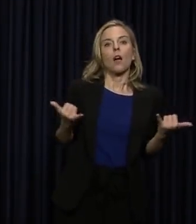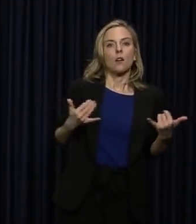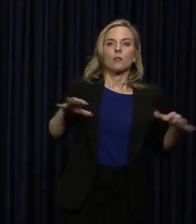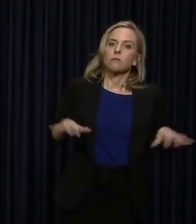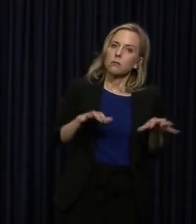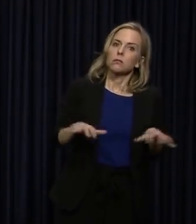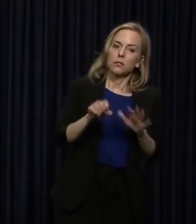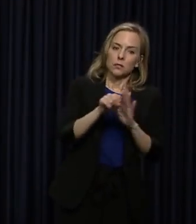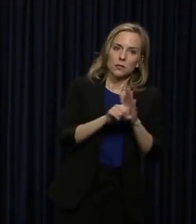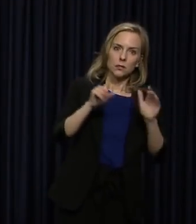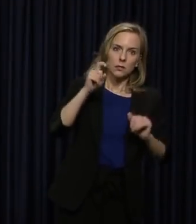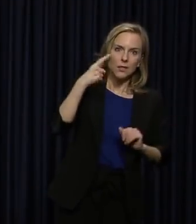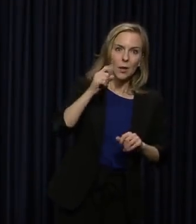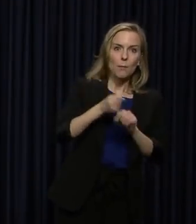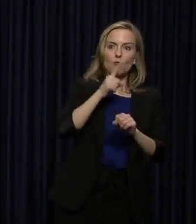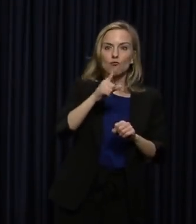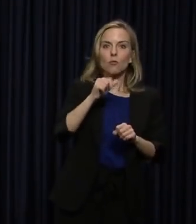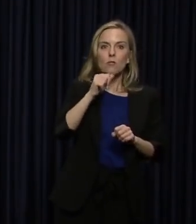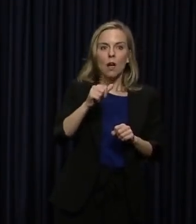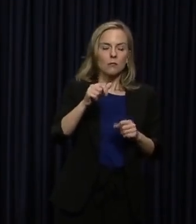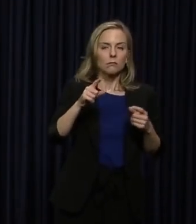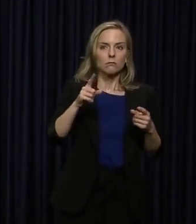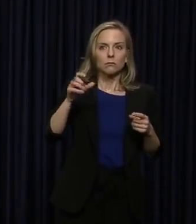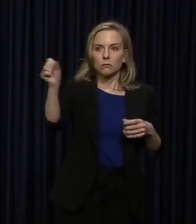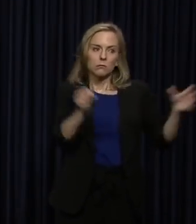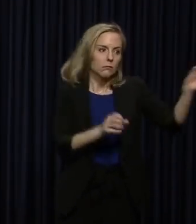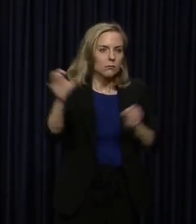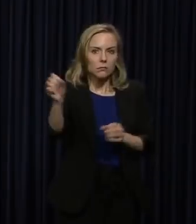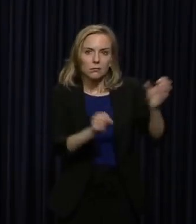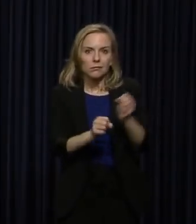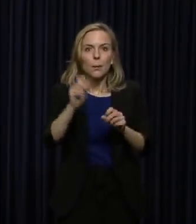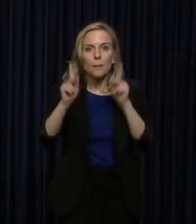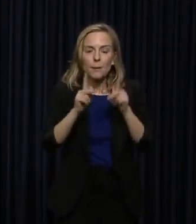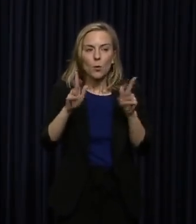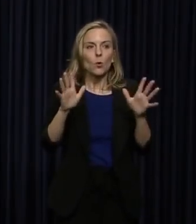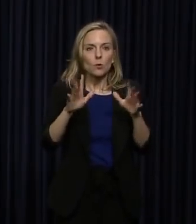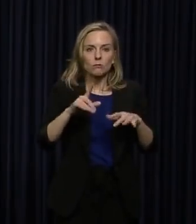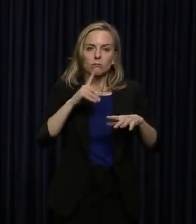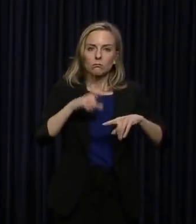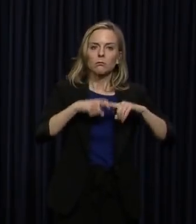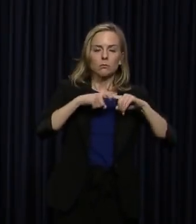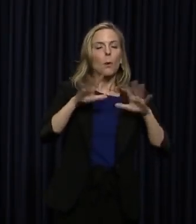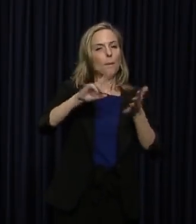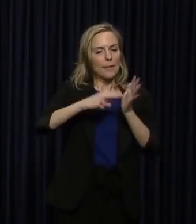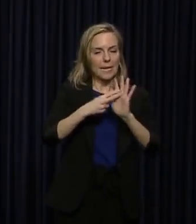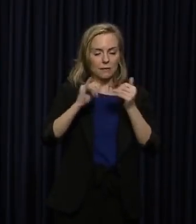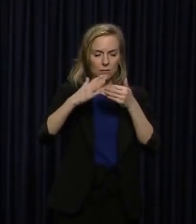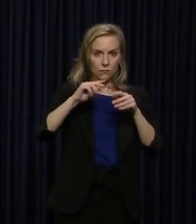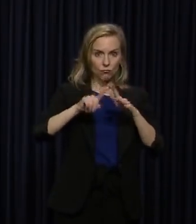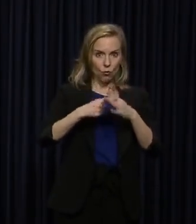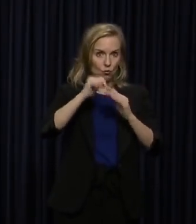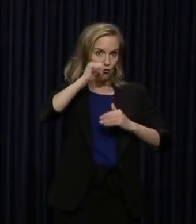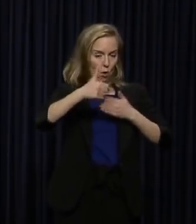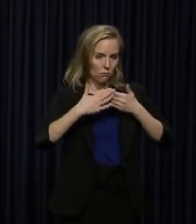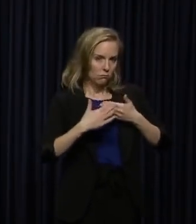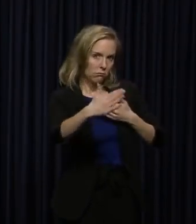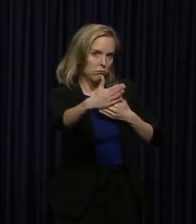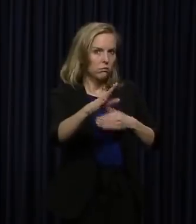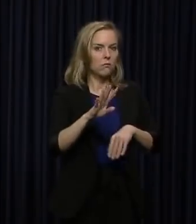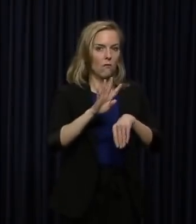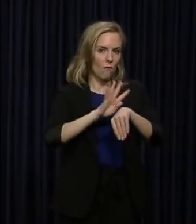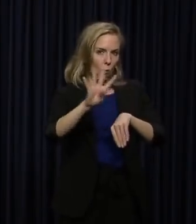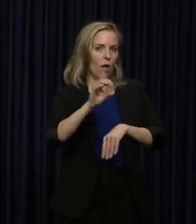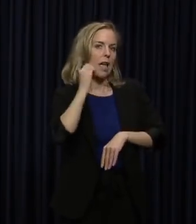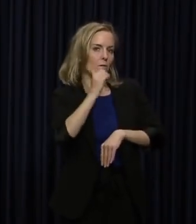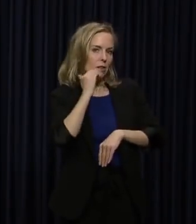now. And I've got to make sure we're not pulling people off the front lines. But we will be here each and every day at four to give you